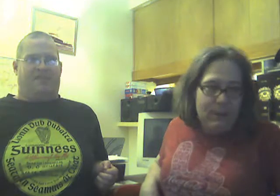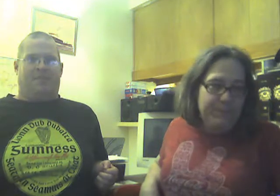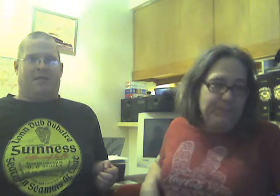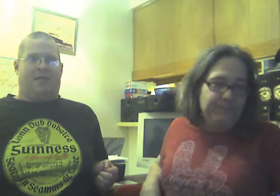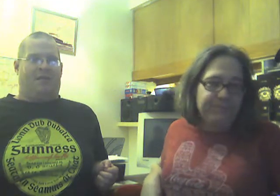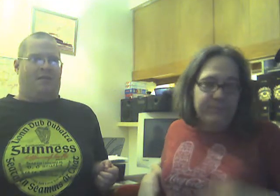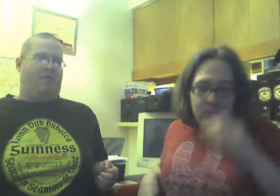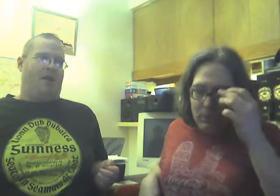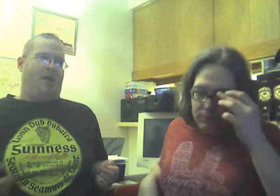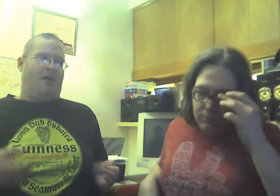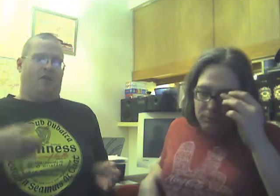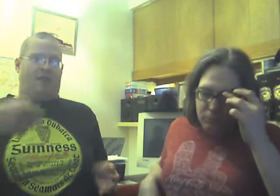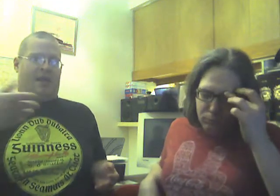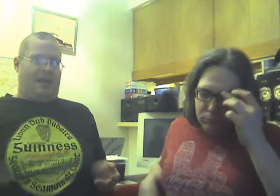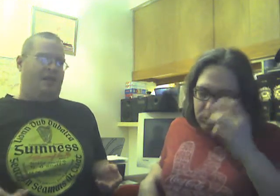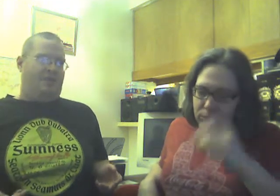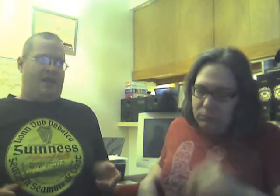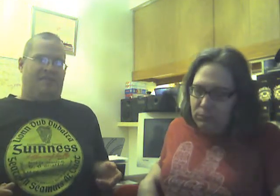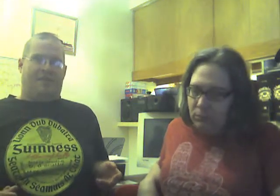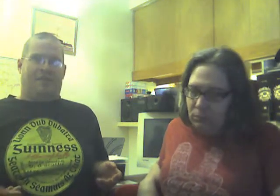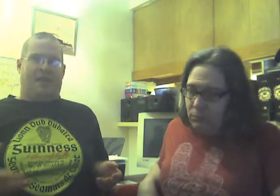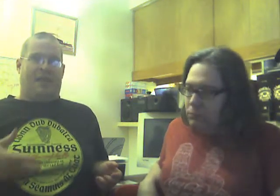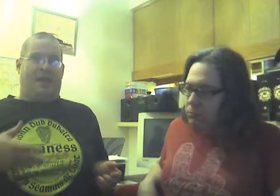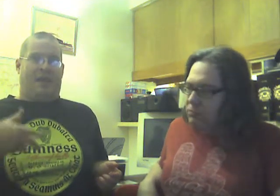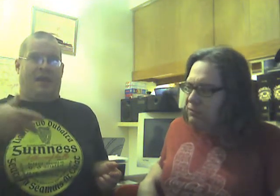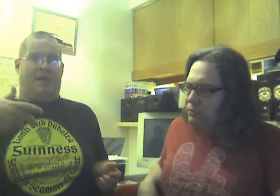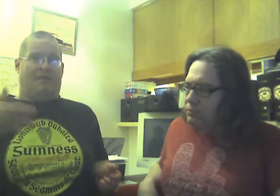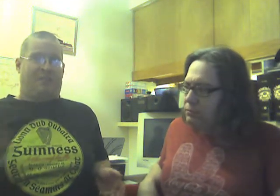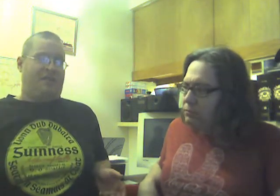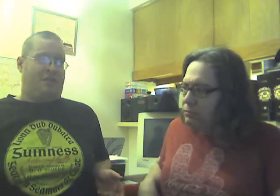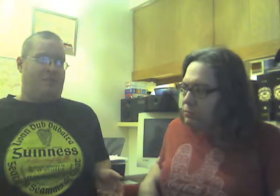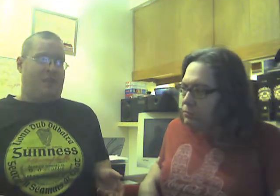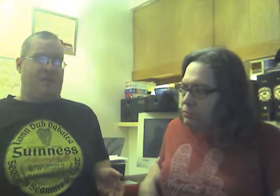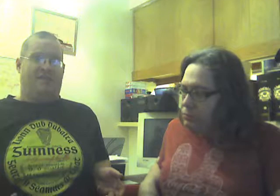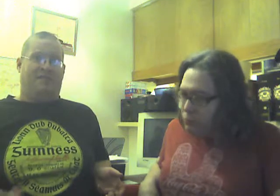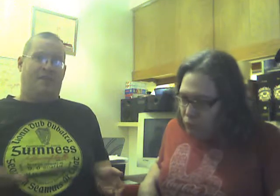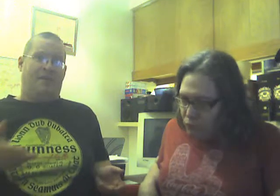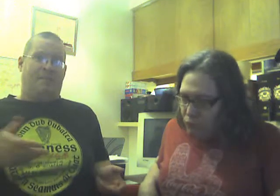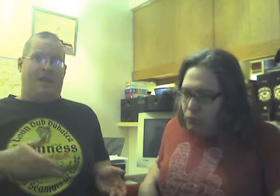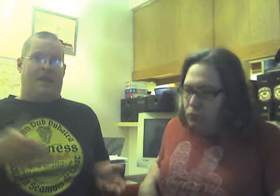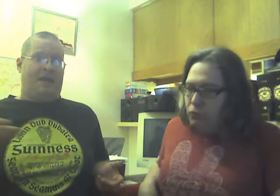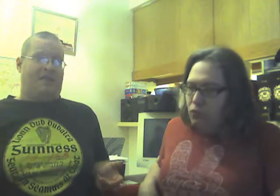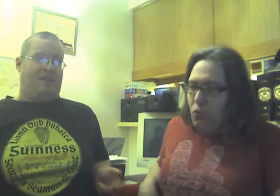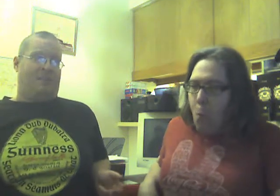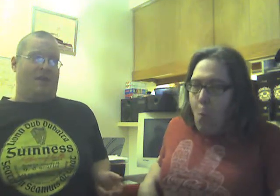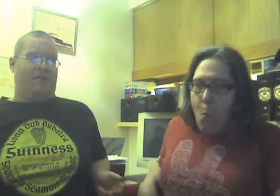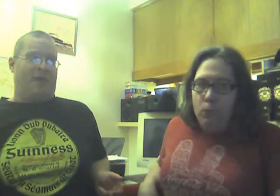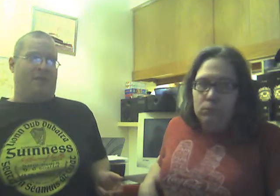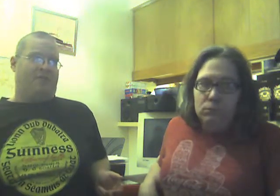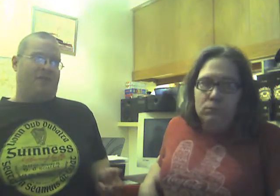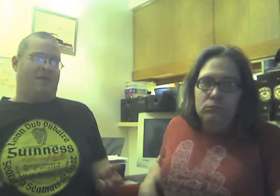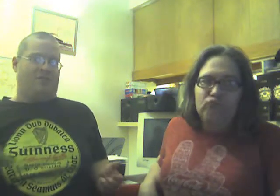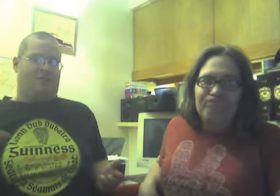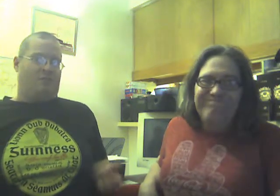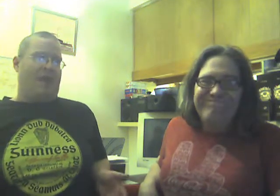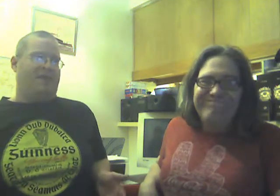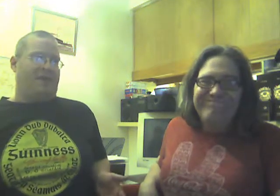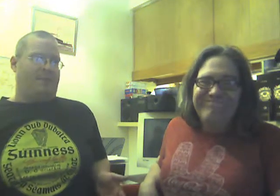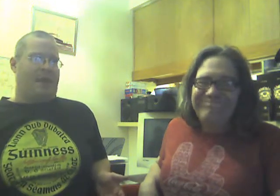something, where you're trying to iterate something and express your feelings, but not to the point of hatred. You're just ranting about